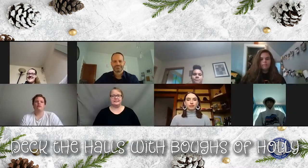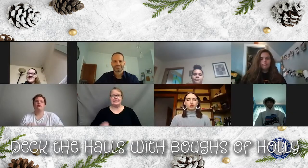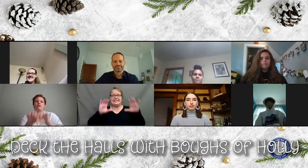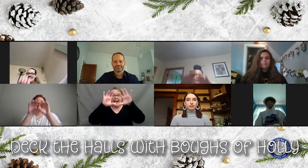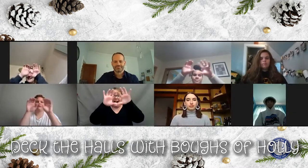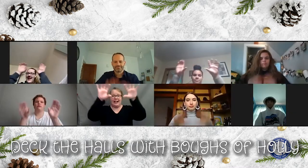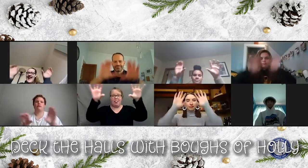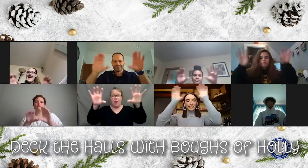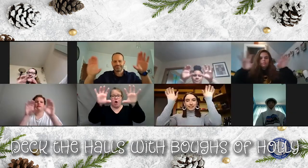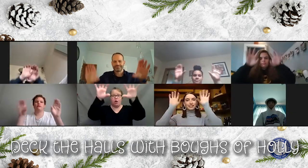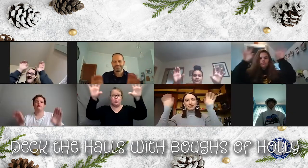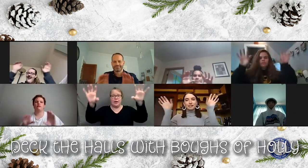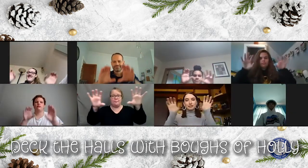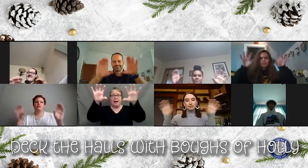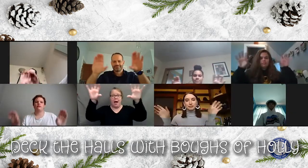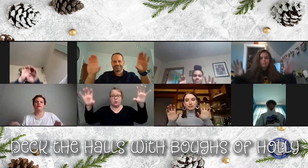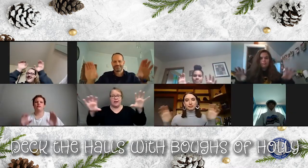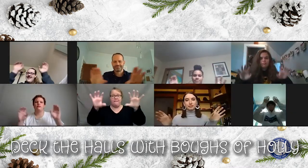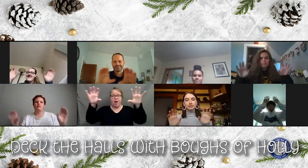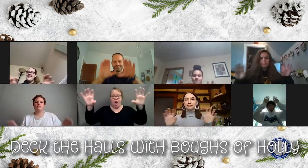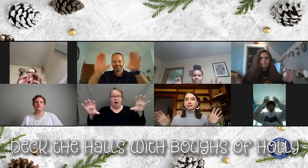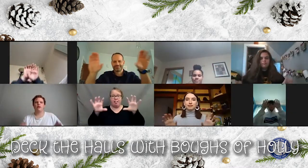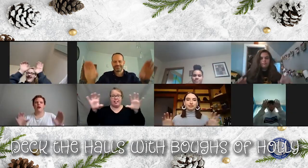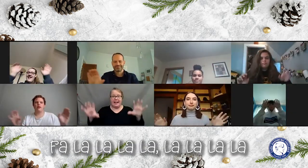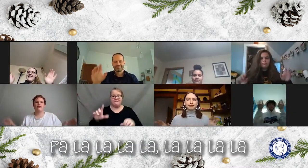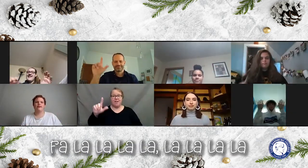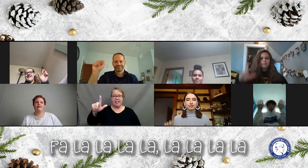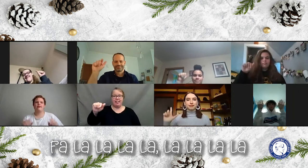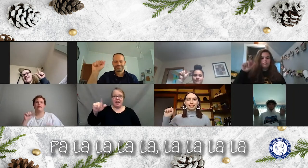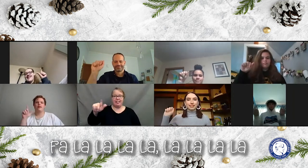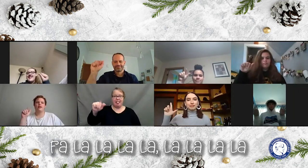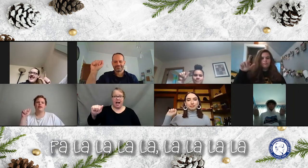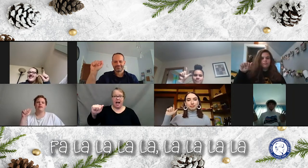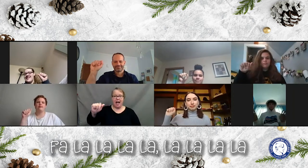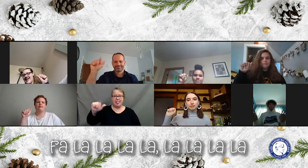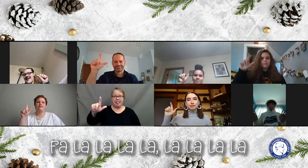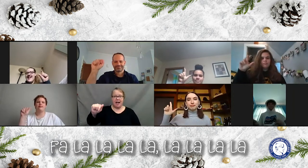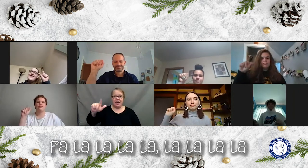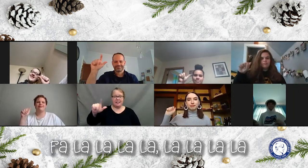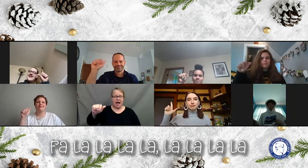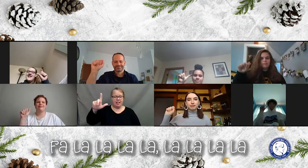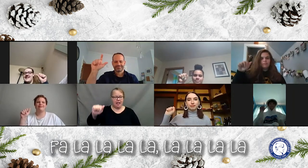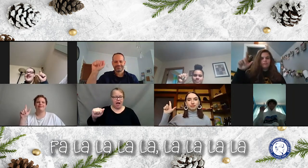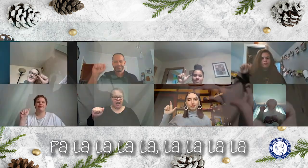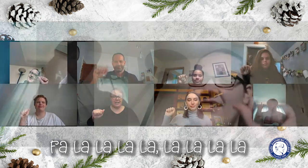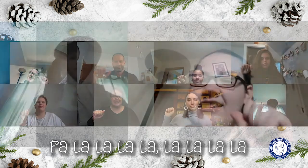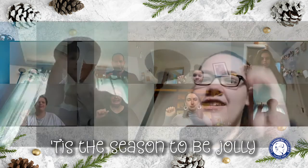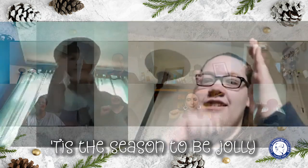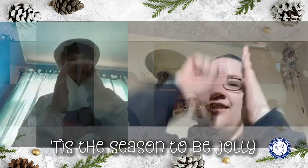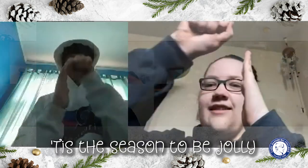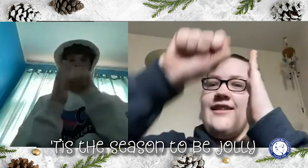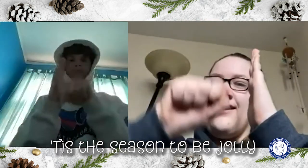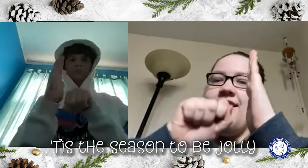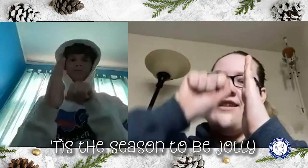Deck the hosts with boughs of glory, la-la-la-la-la, la-la-la-la-la-la.